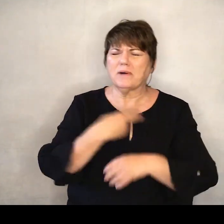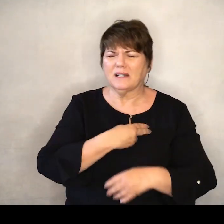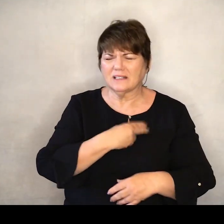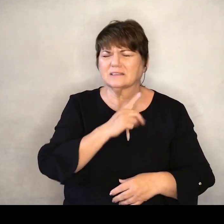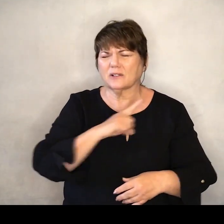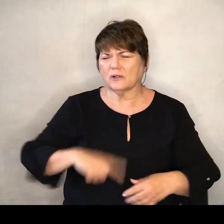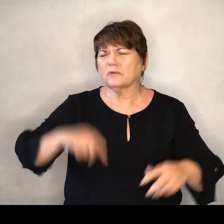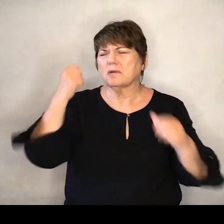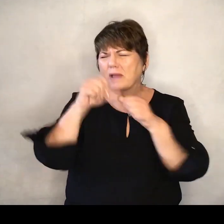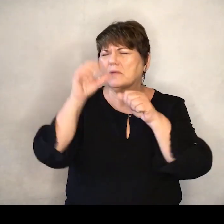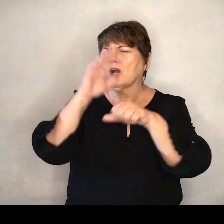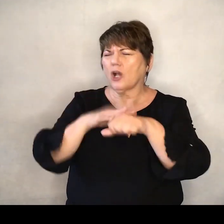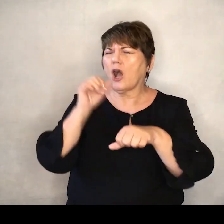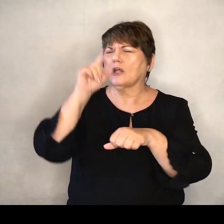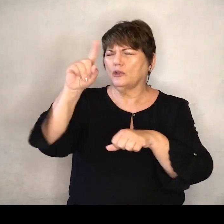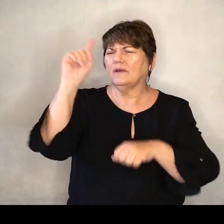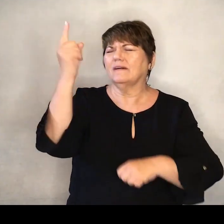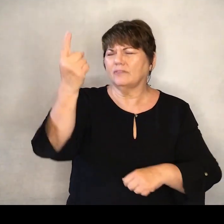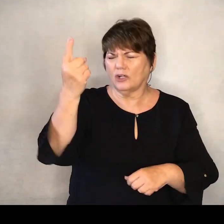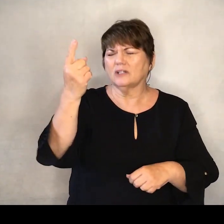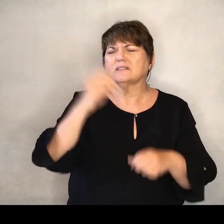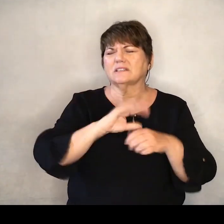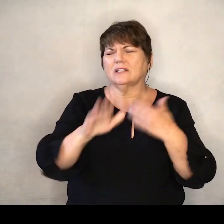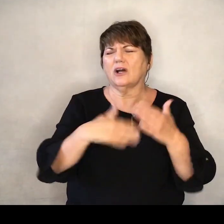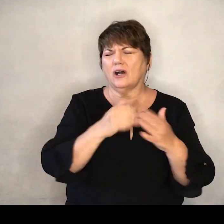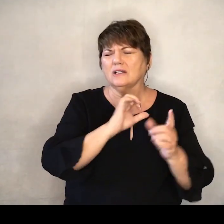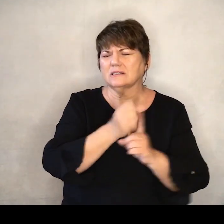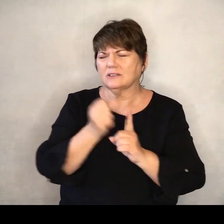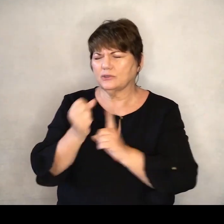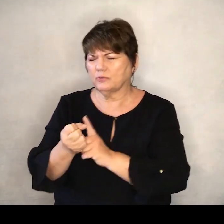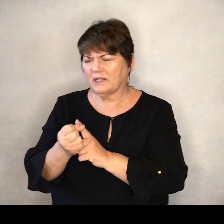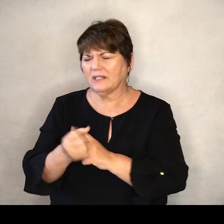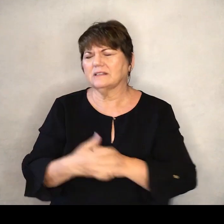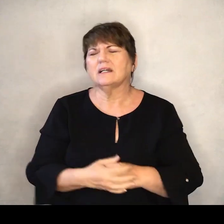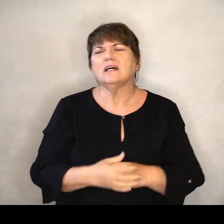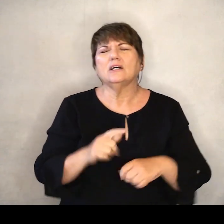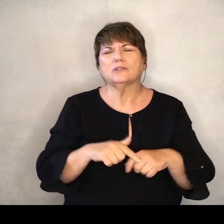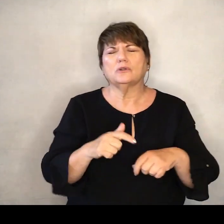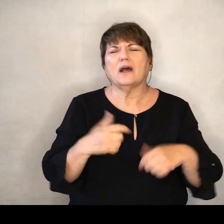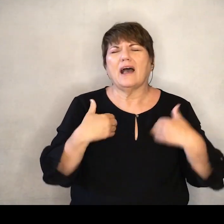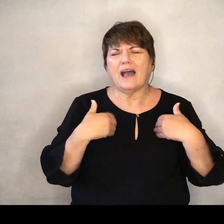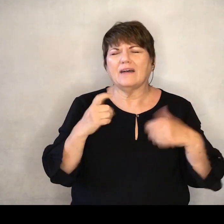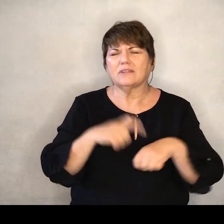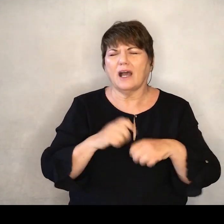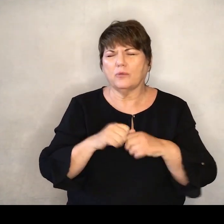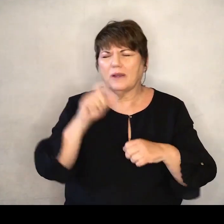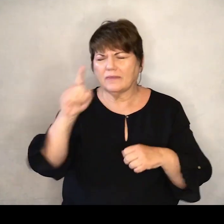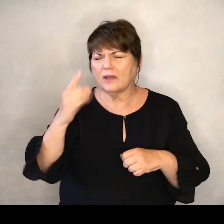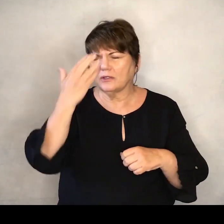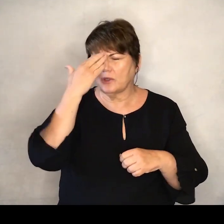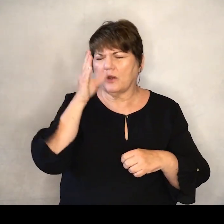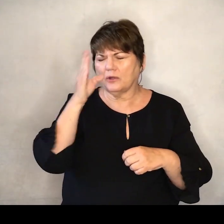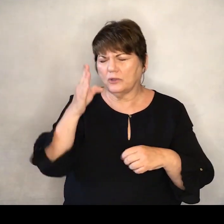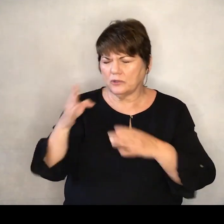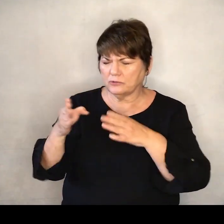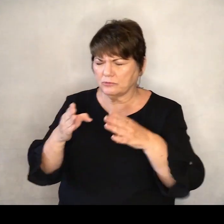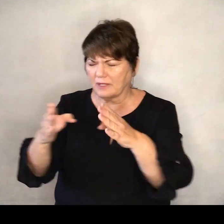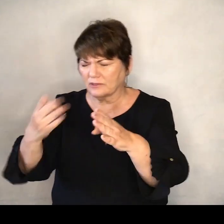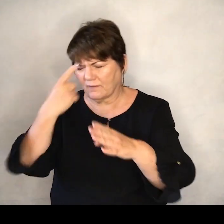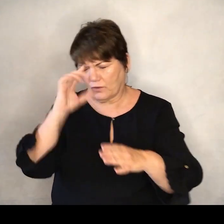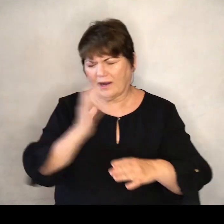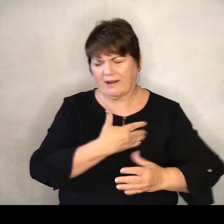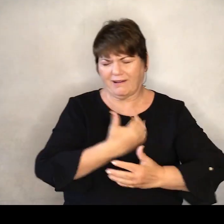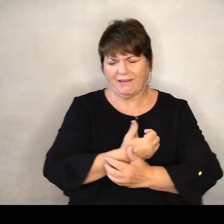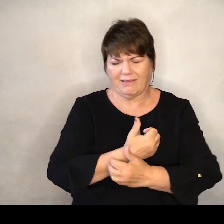Remember to call on you first In all situations To spend time with you So we know your direction for our lives